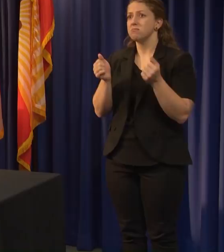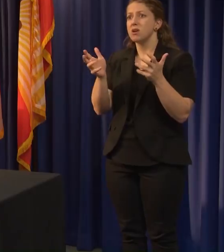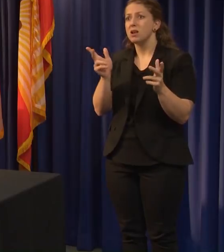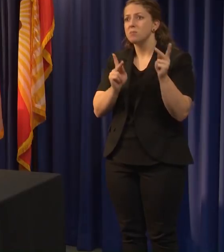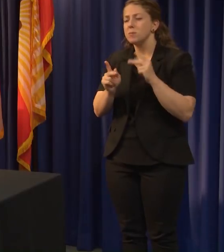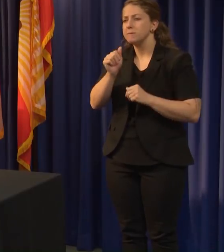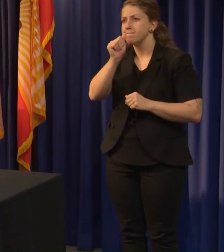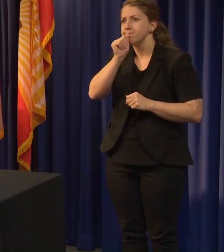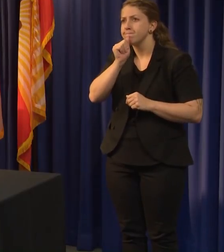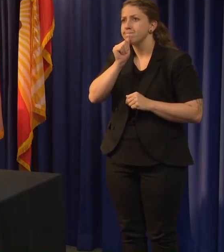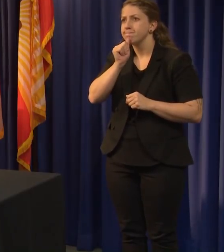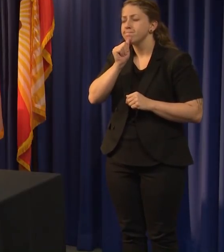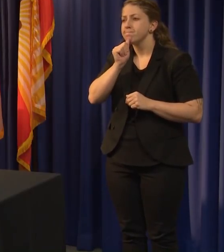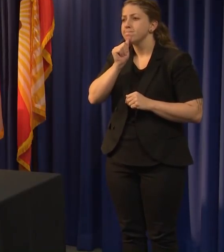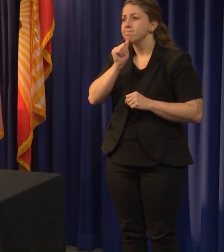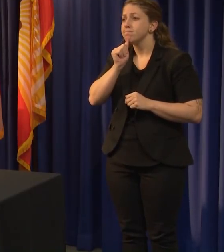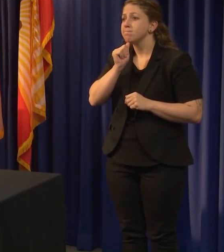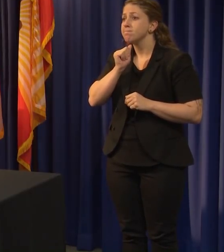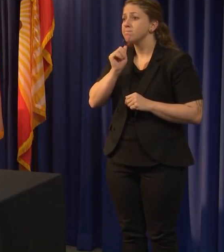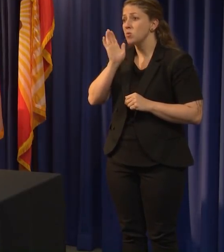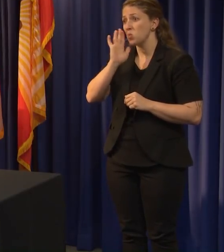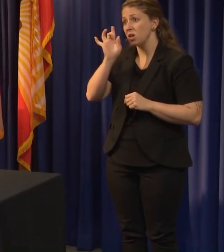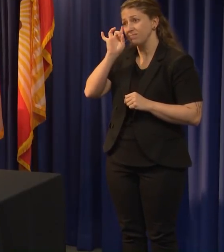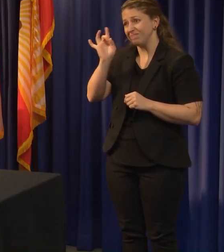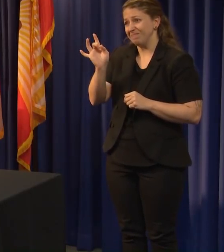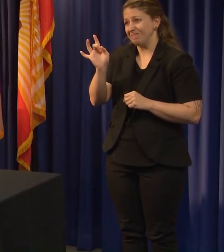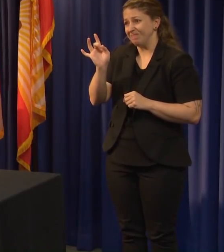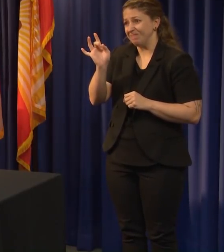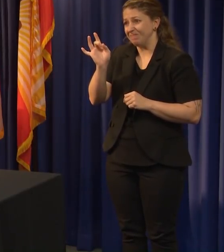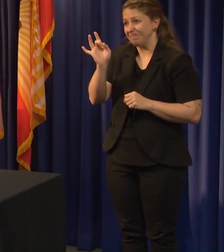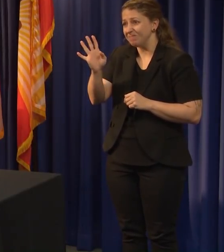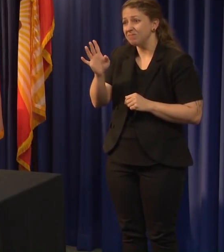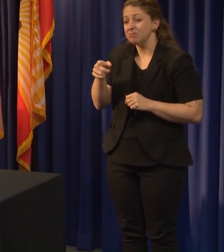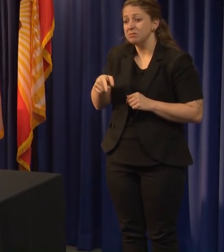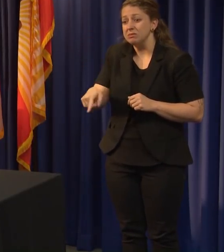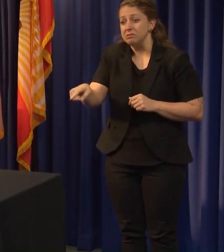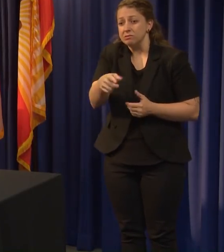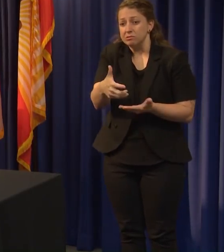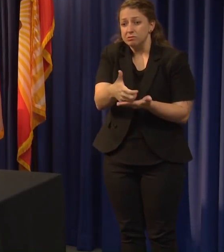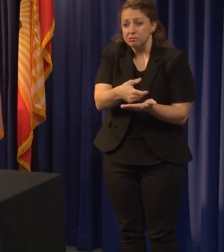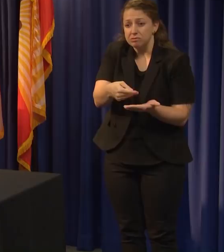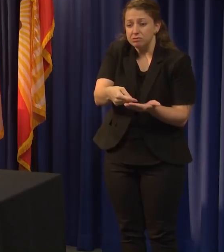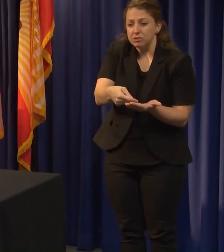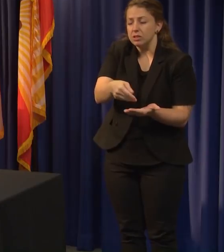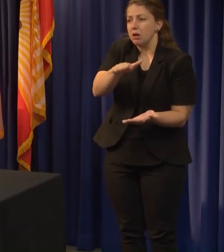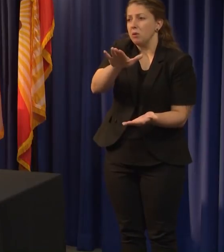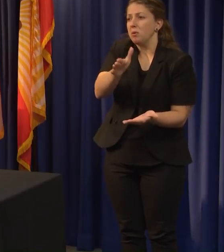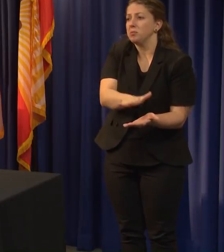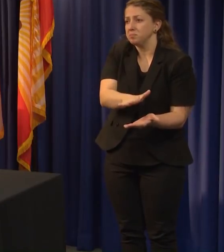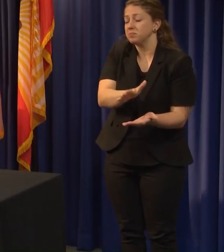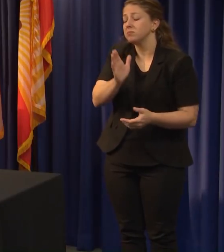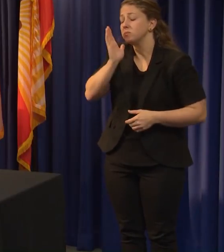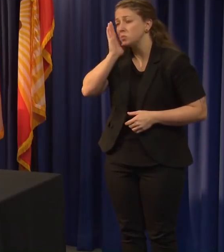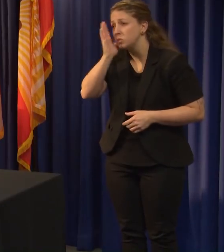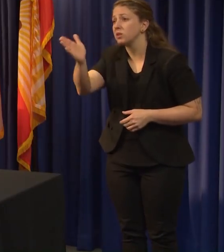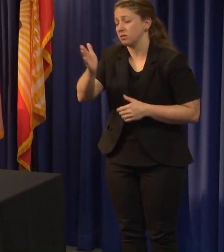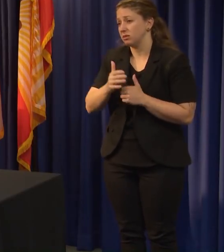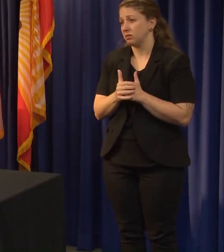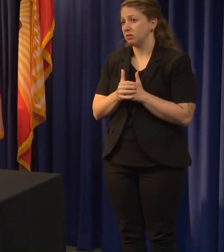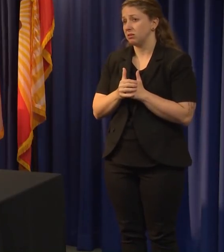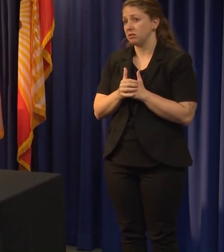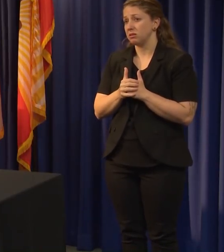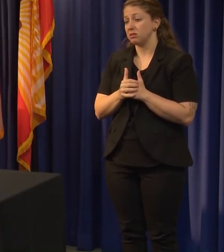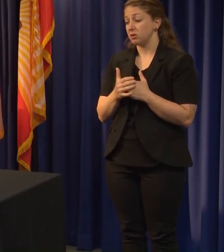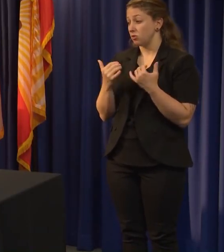people, and they're going to be awful for the bottom line, for citizens, for businesses, and for families. Making these incredibly